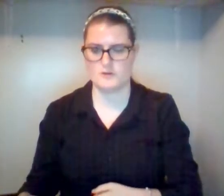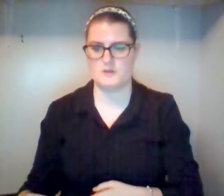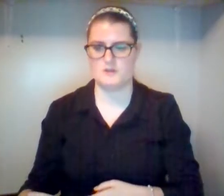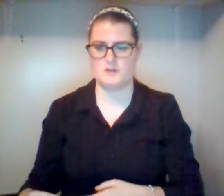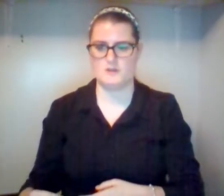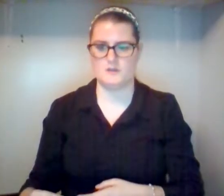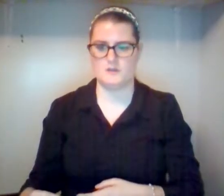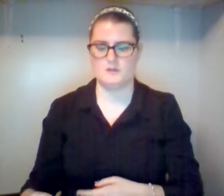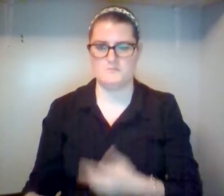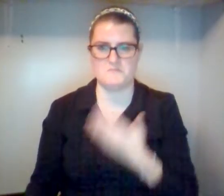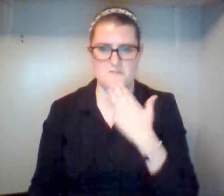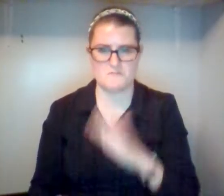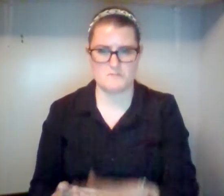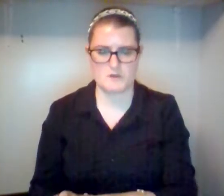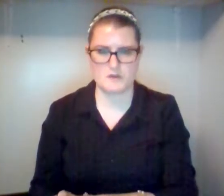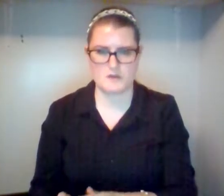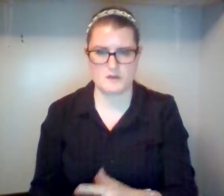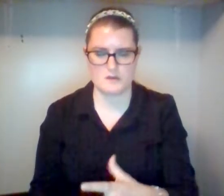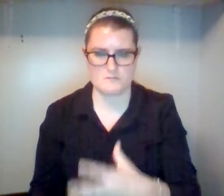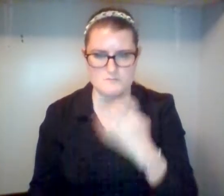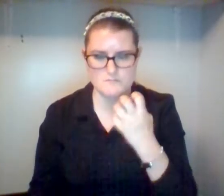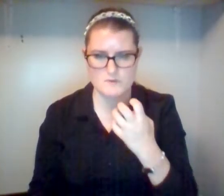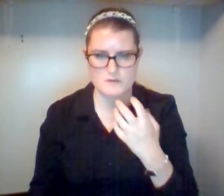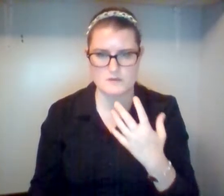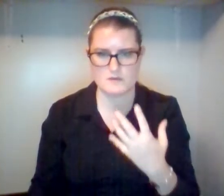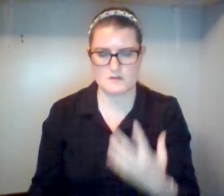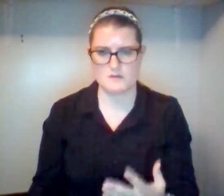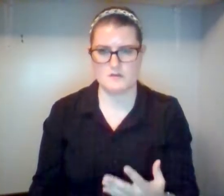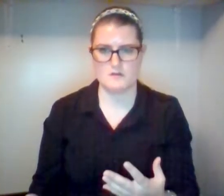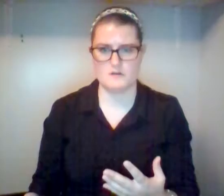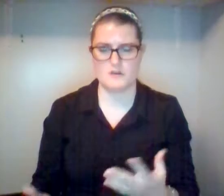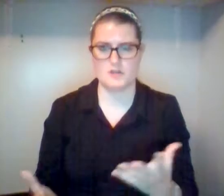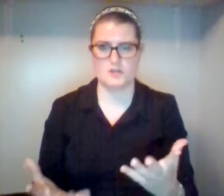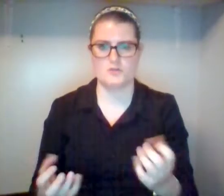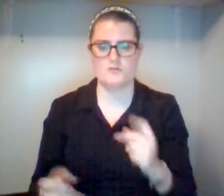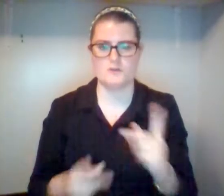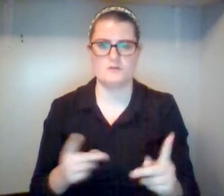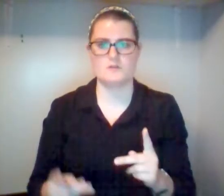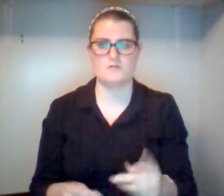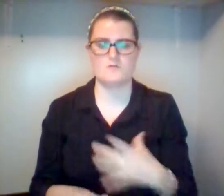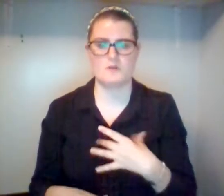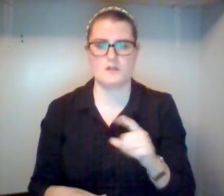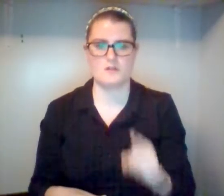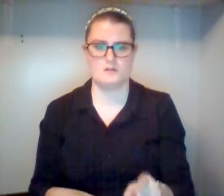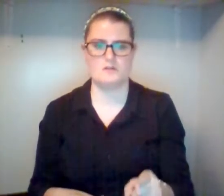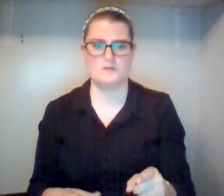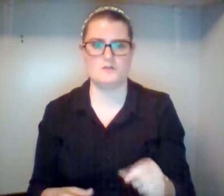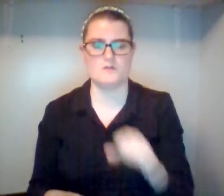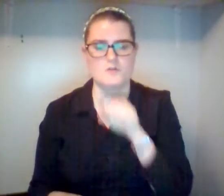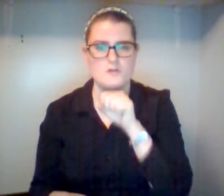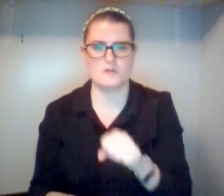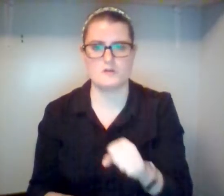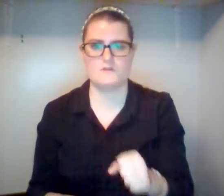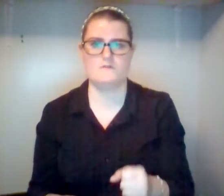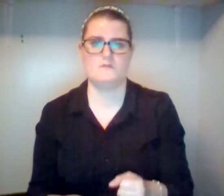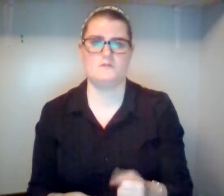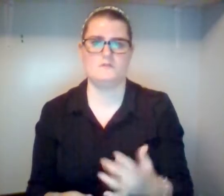we're trying to win people, for goodness sakes, not drive them away. We want people to be saved, not just offended